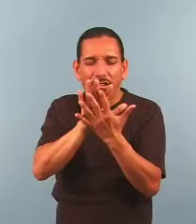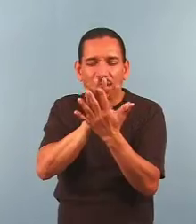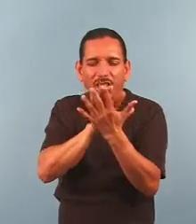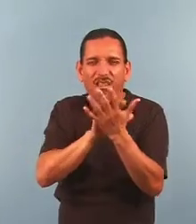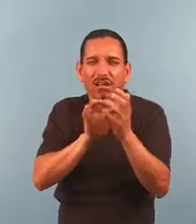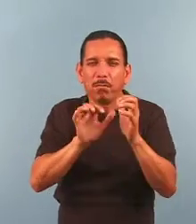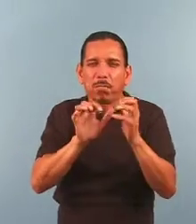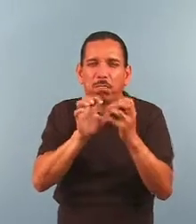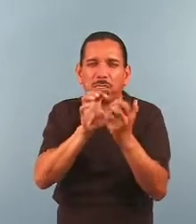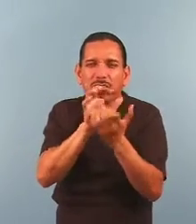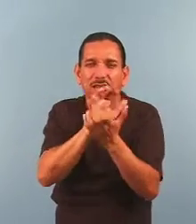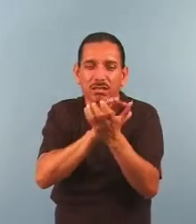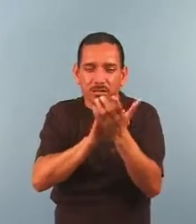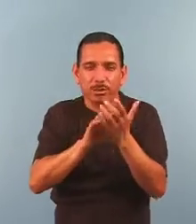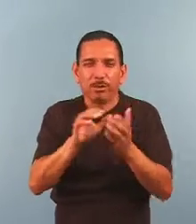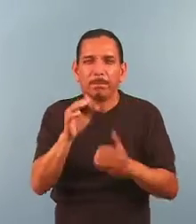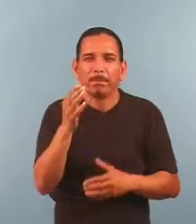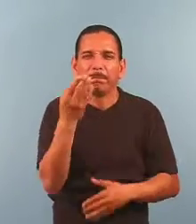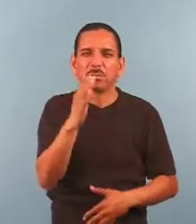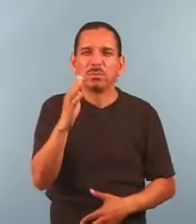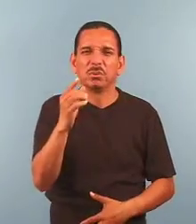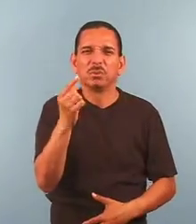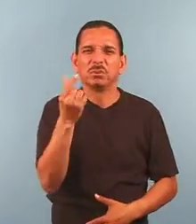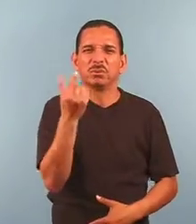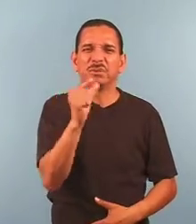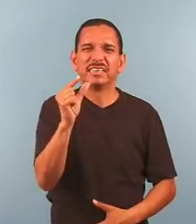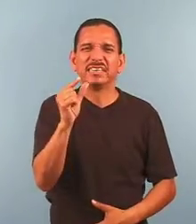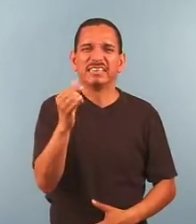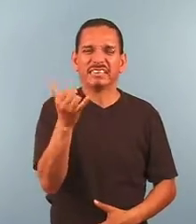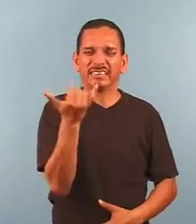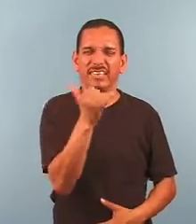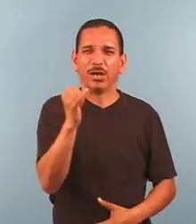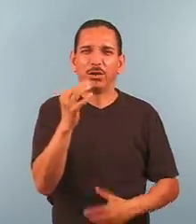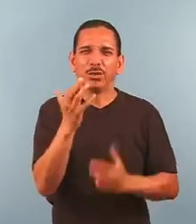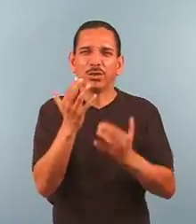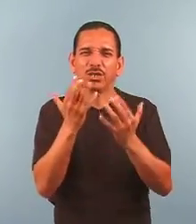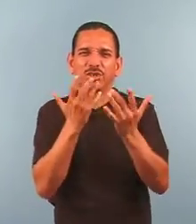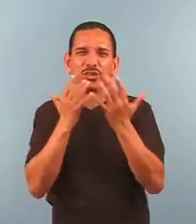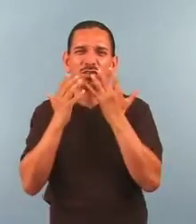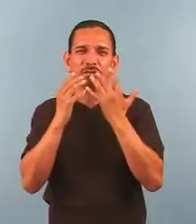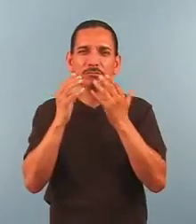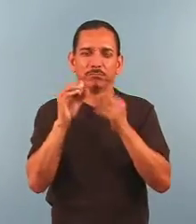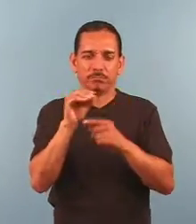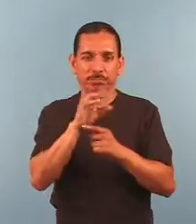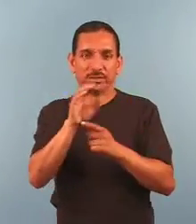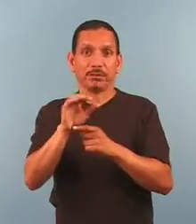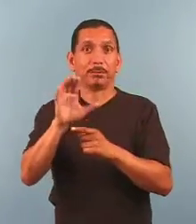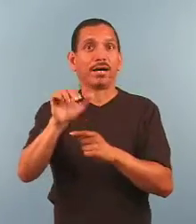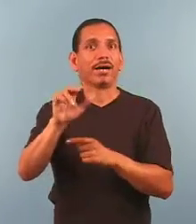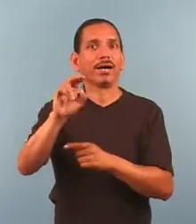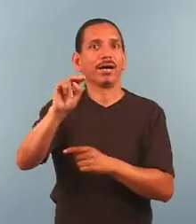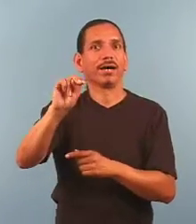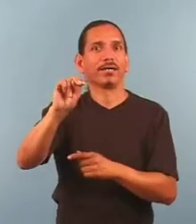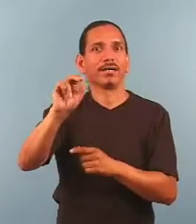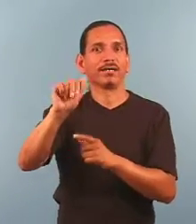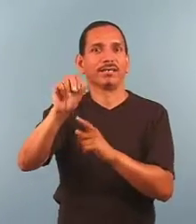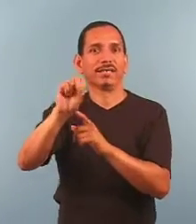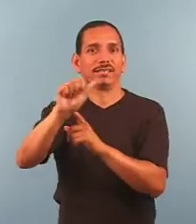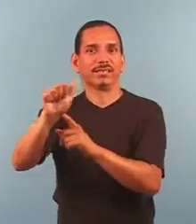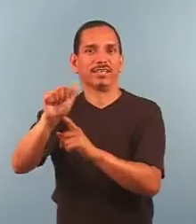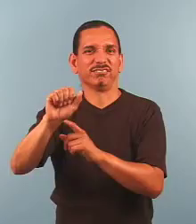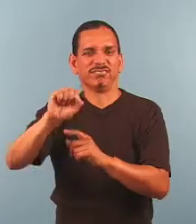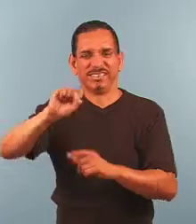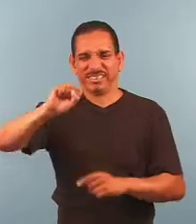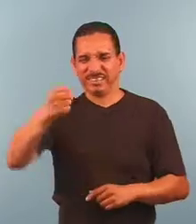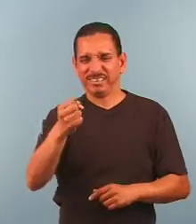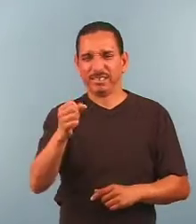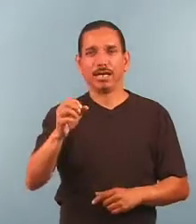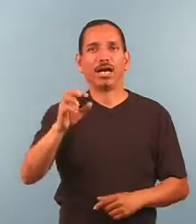blotchy blue, green, and yellow colorized image from NASA's